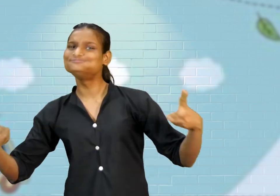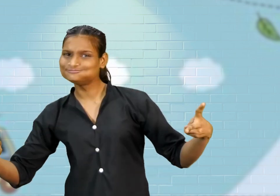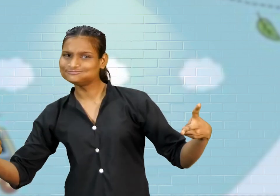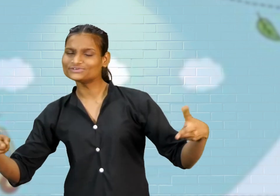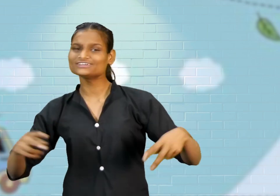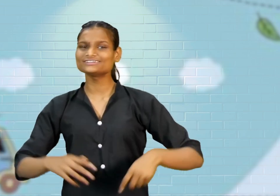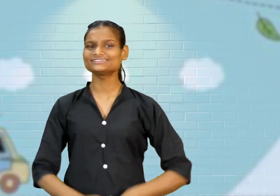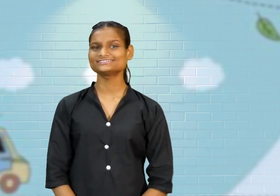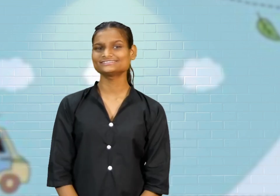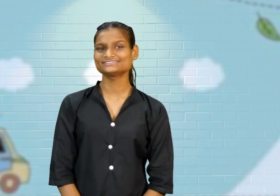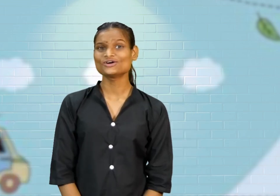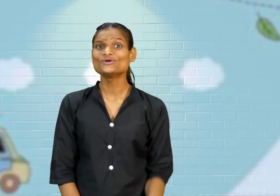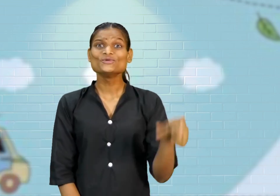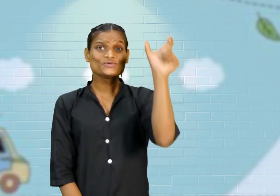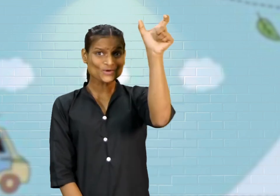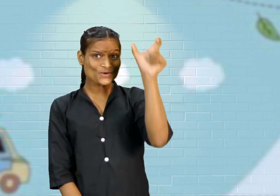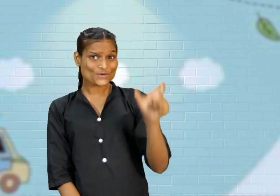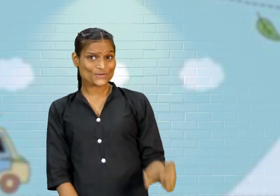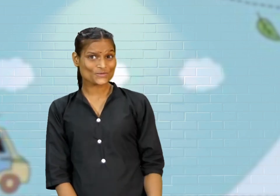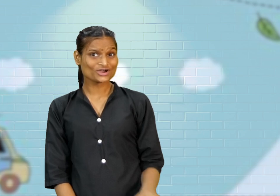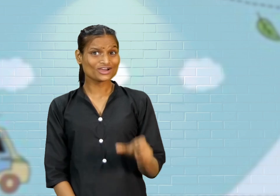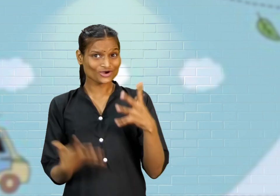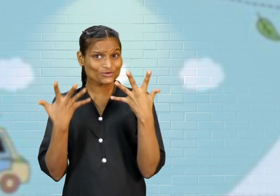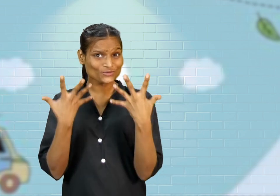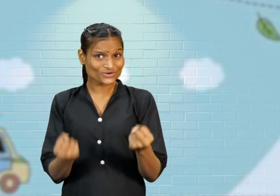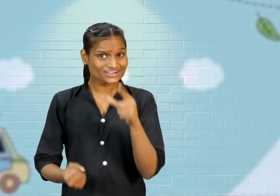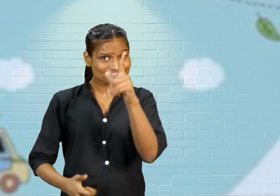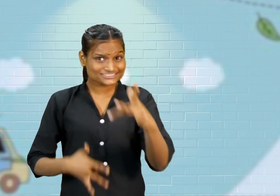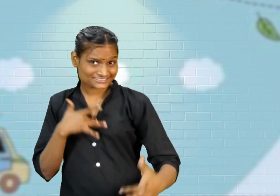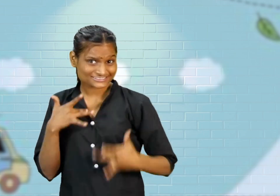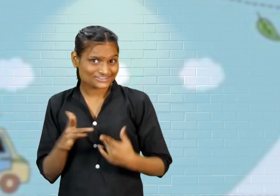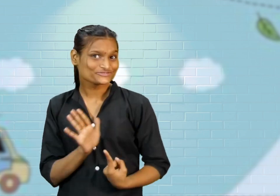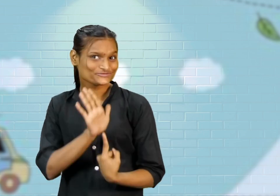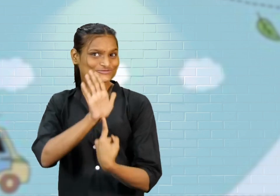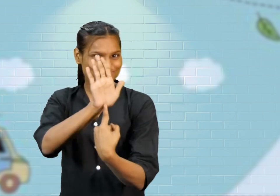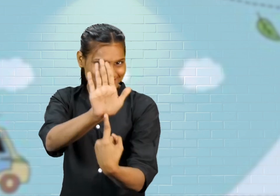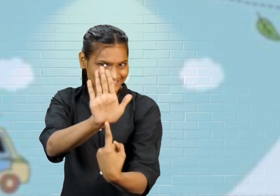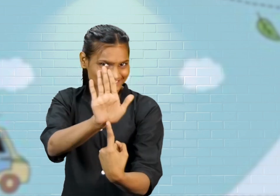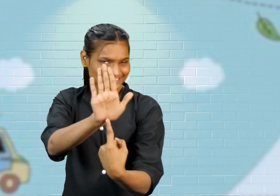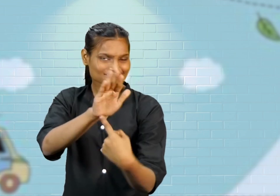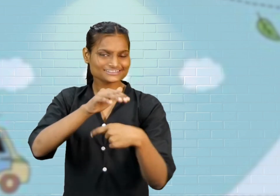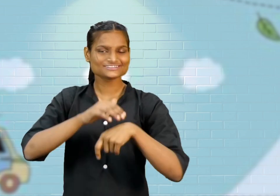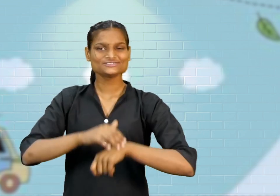minima. Are you excited to learn these words? Let me show you.